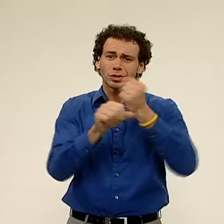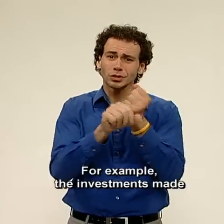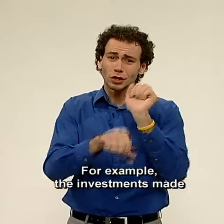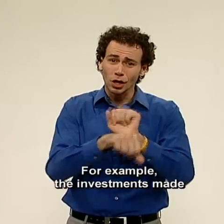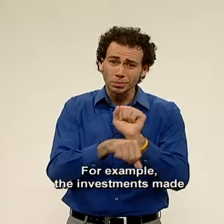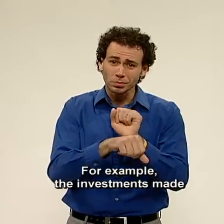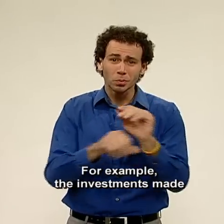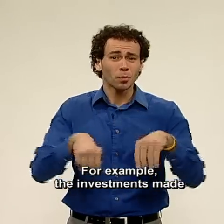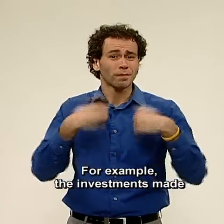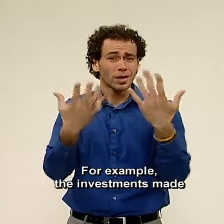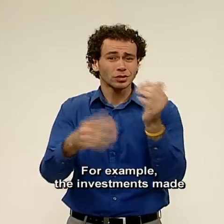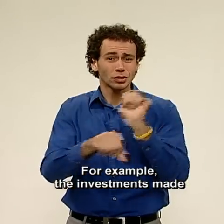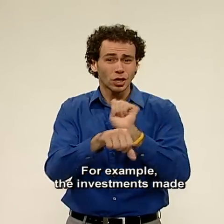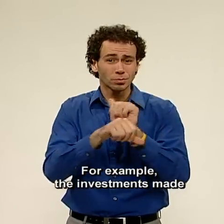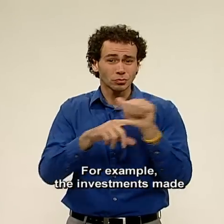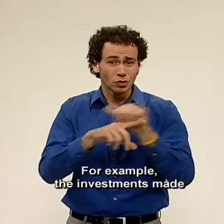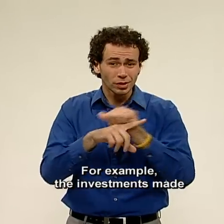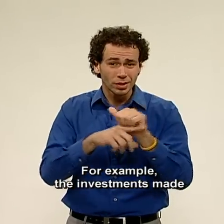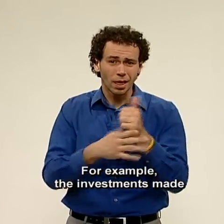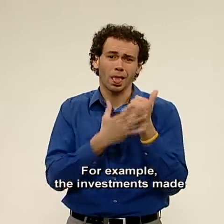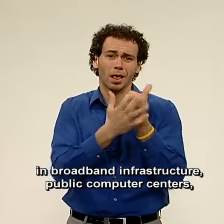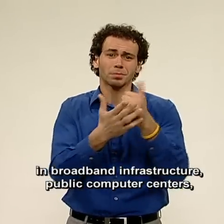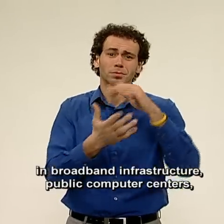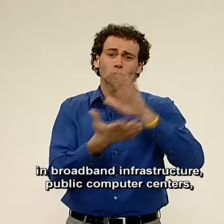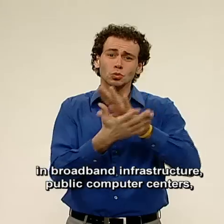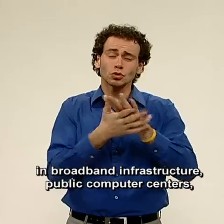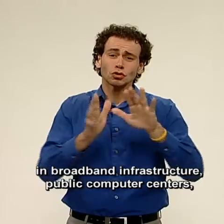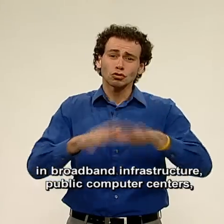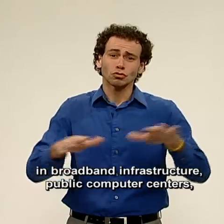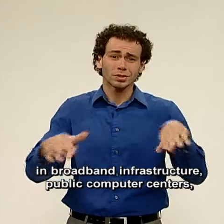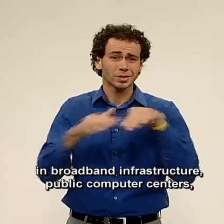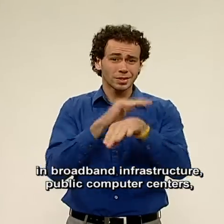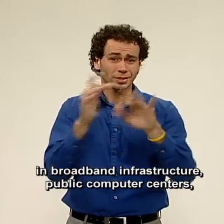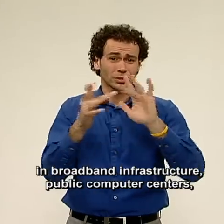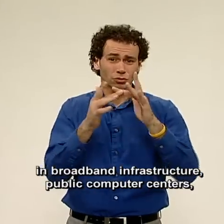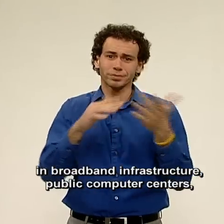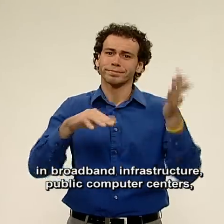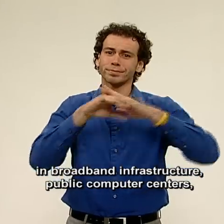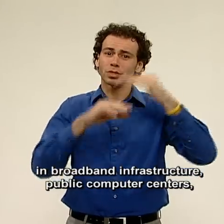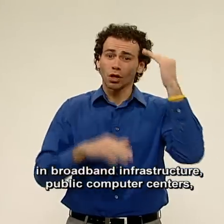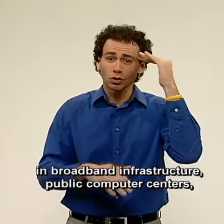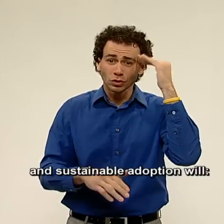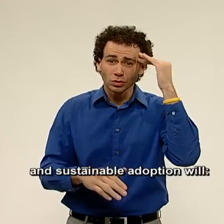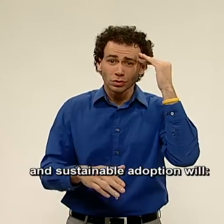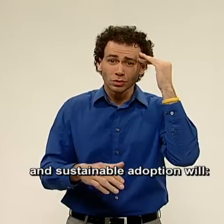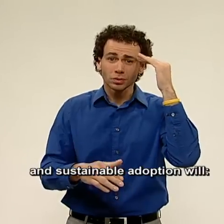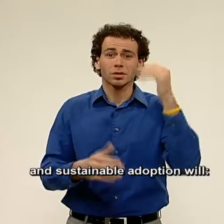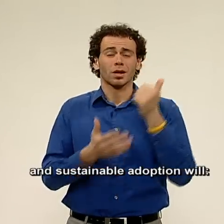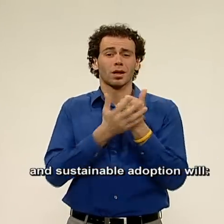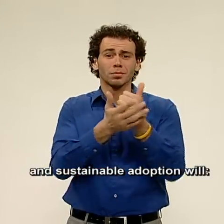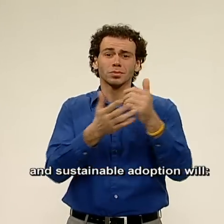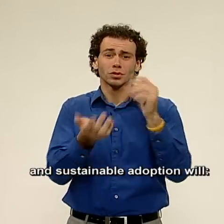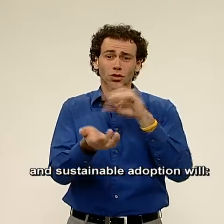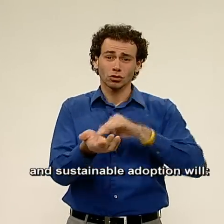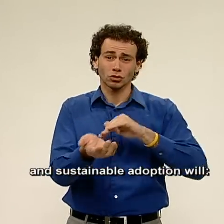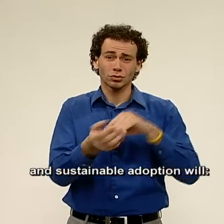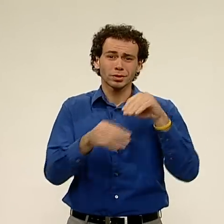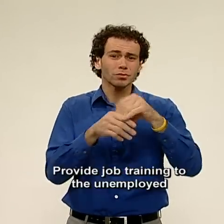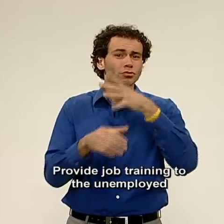For example, the investments made in broadband infrastructure, public computer centers, and sustainable adoption will provide